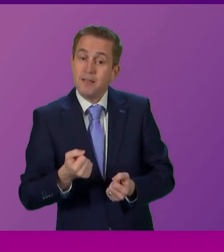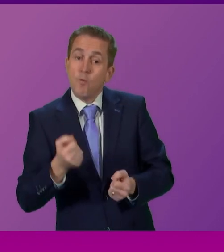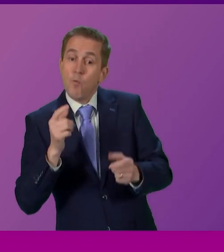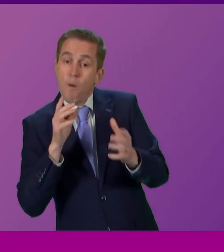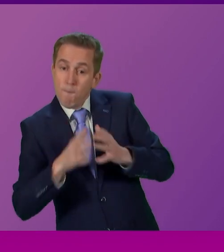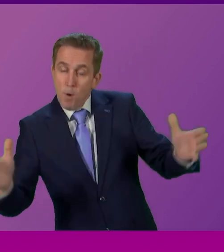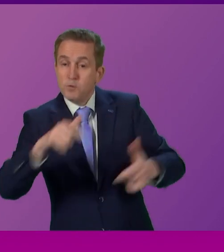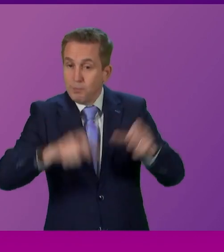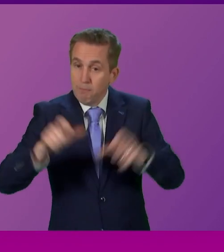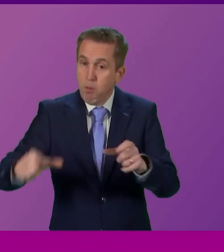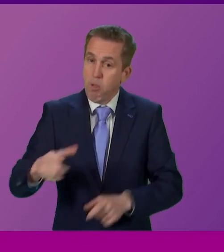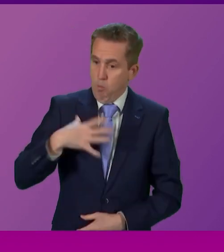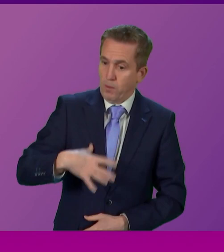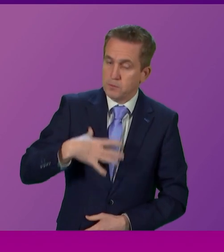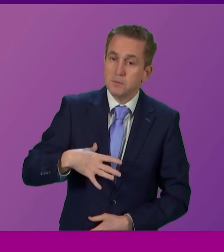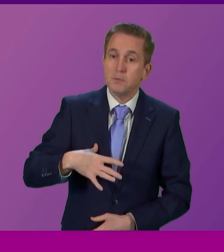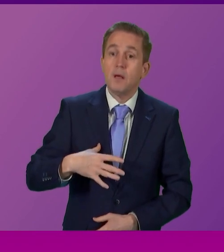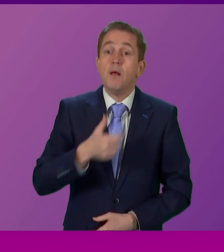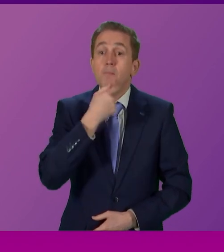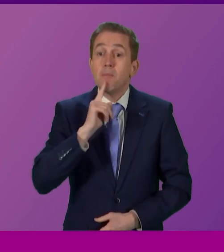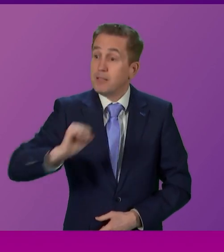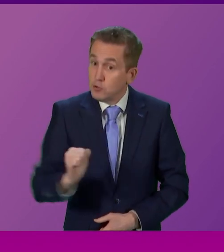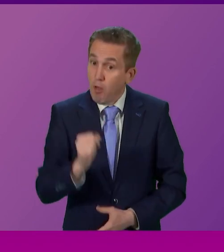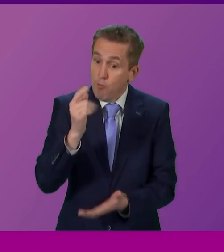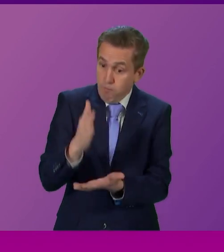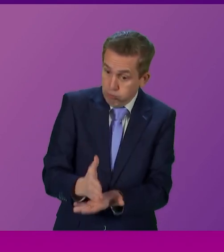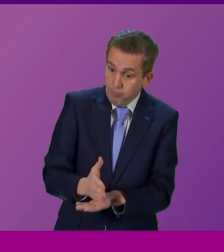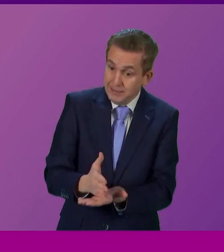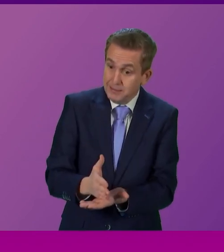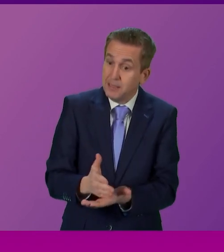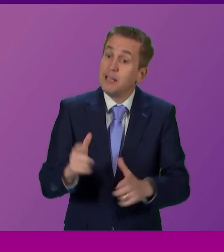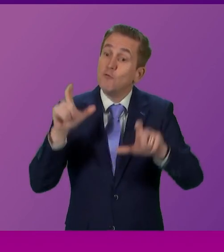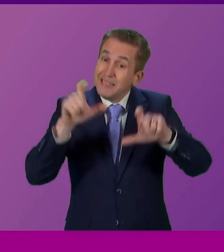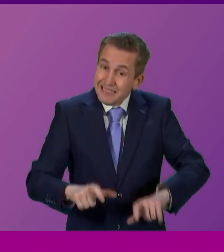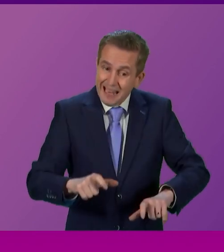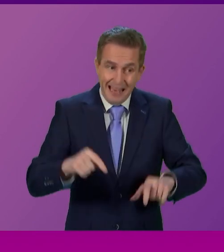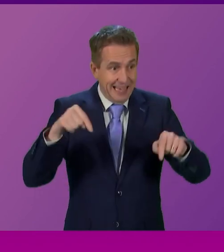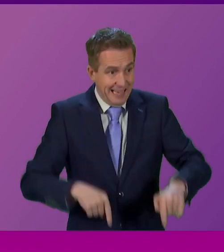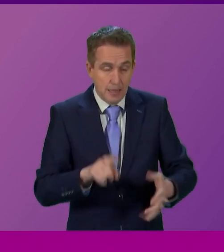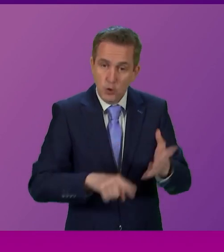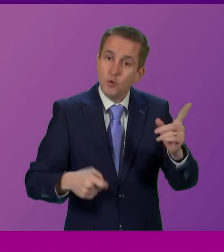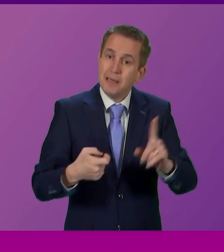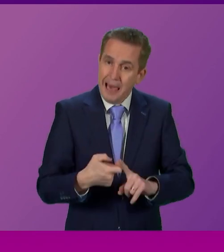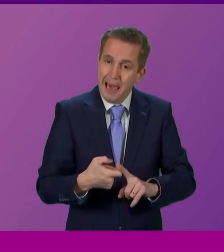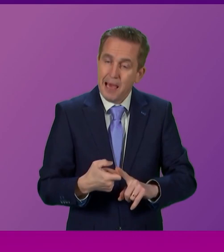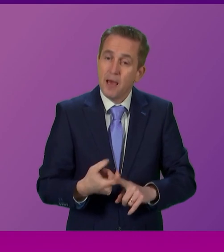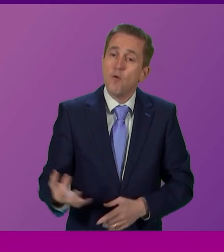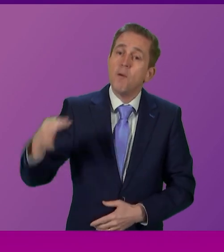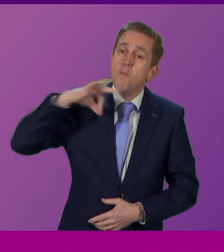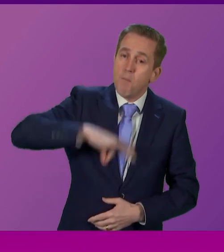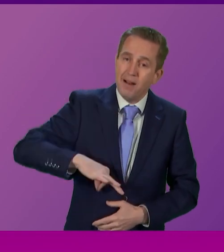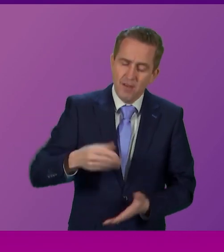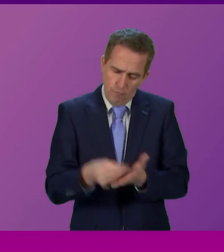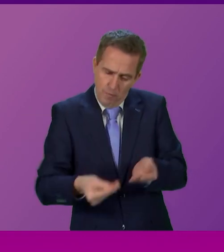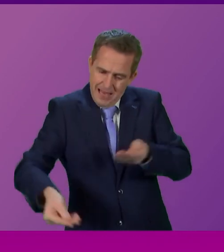People in Scotland were promised that within the UK we would benefit from the economic strength of the United